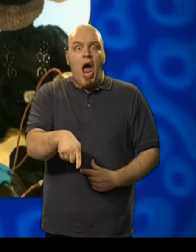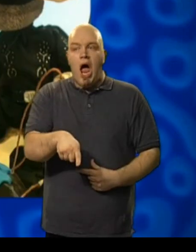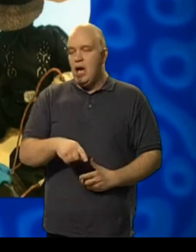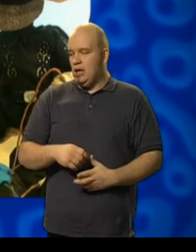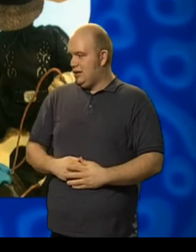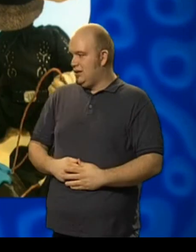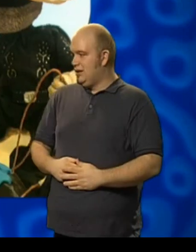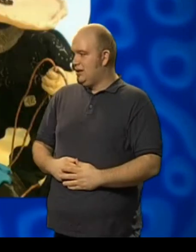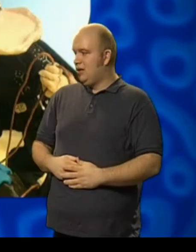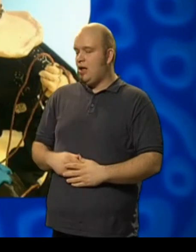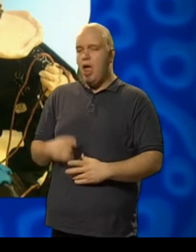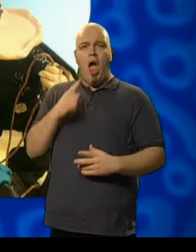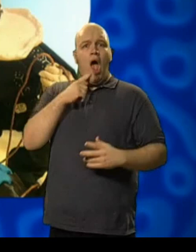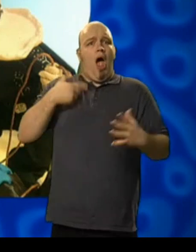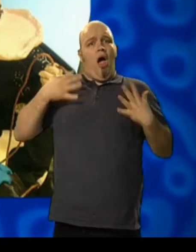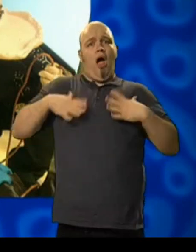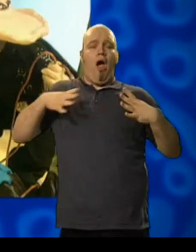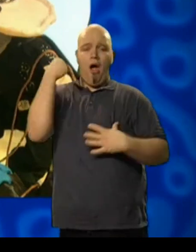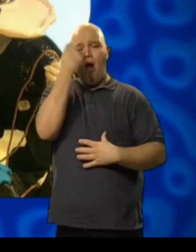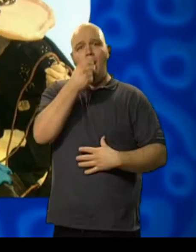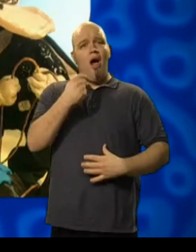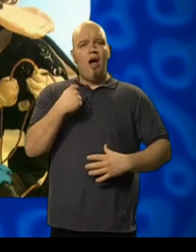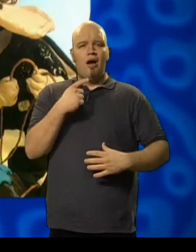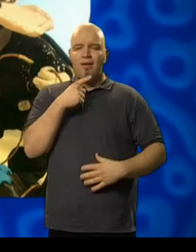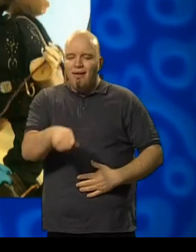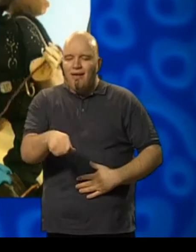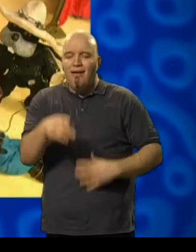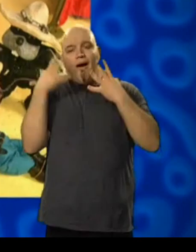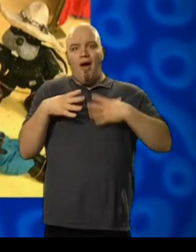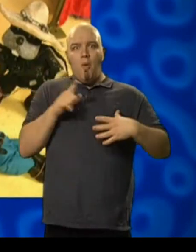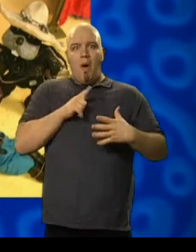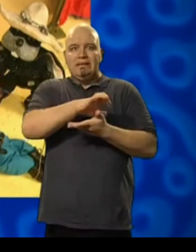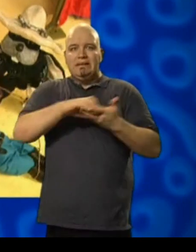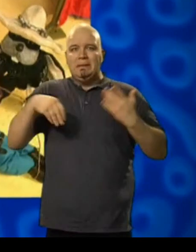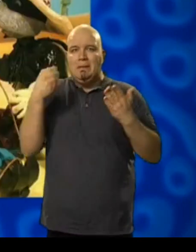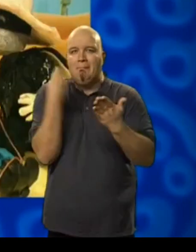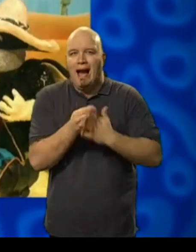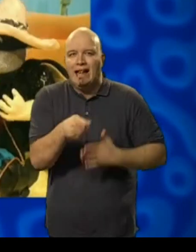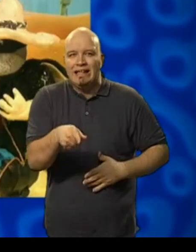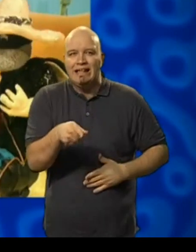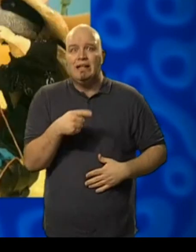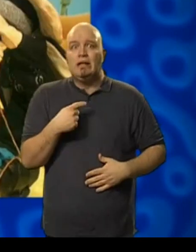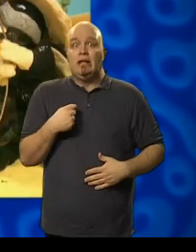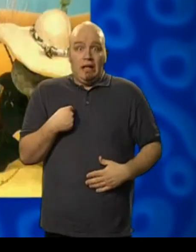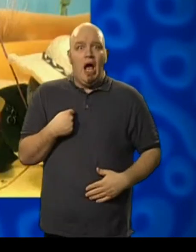I was just dressing up. To steal the money from the concert? No. Yes.